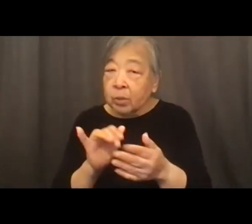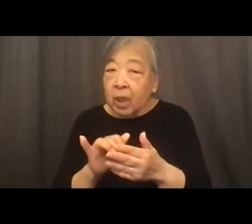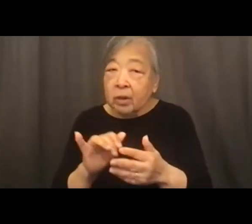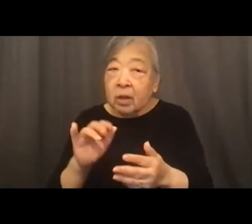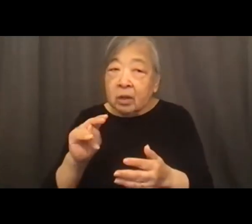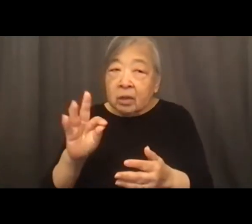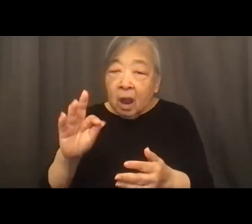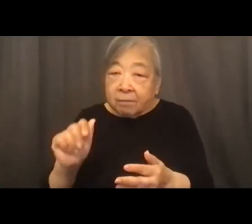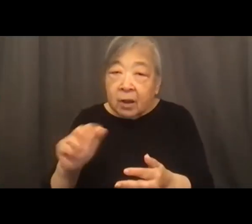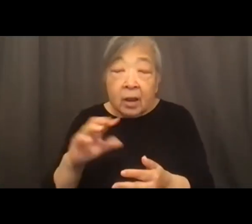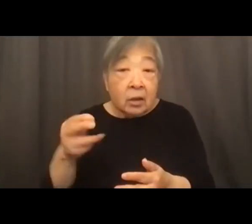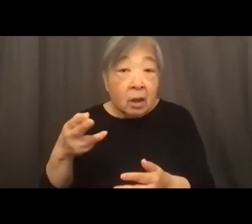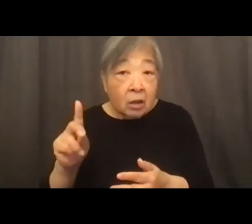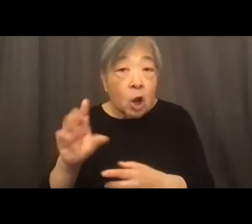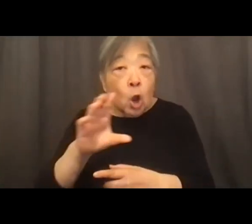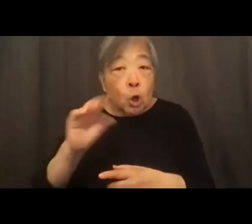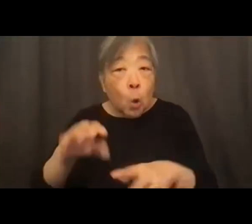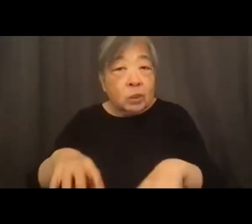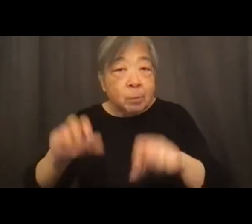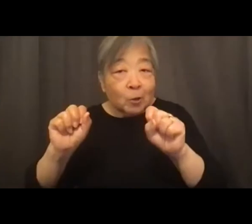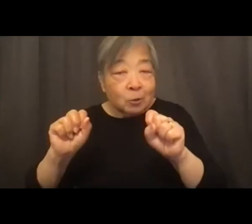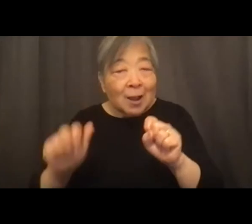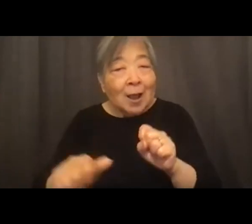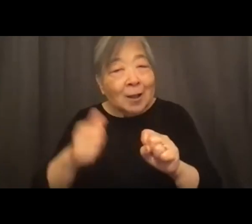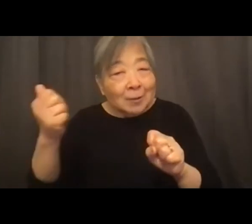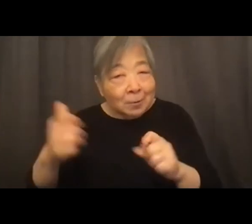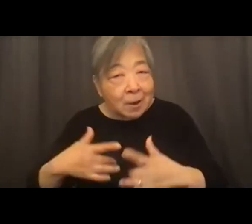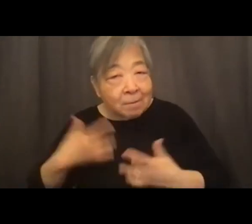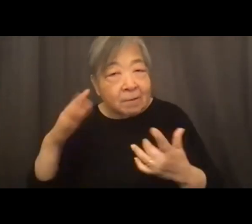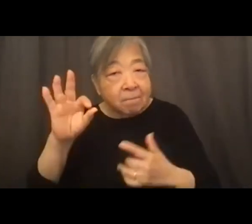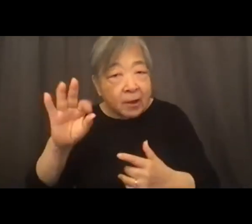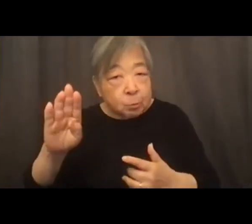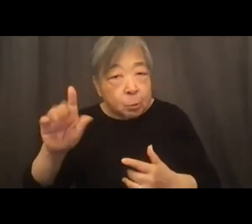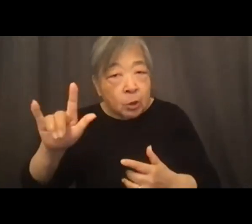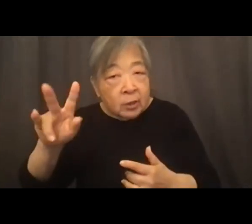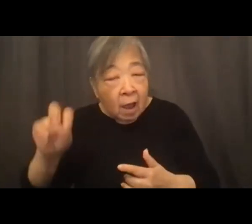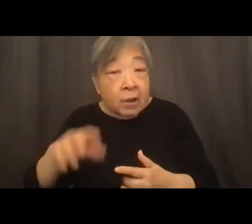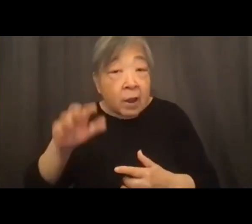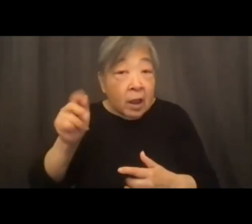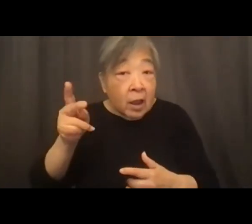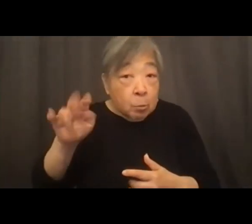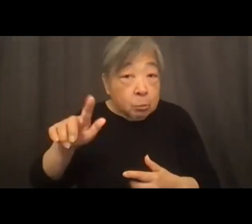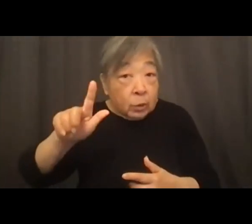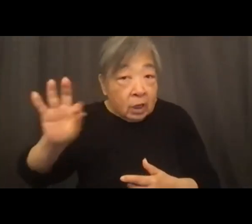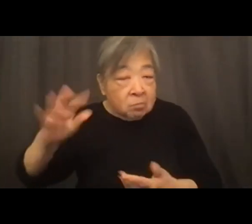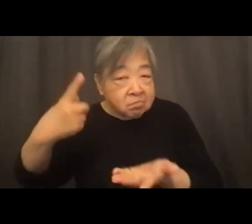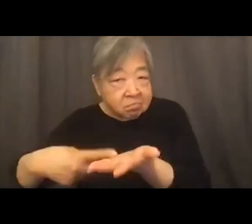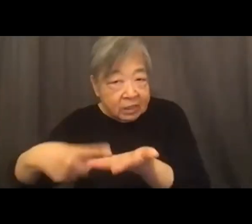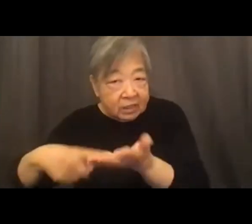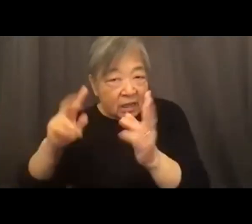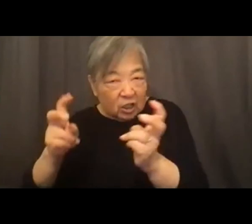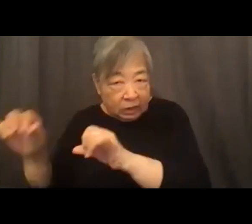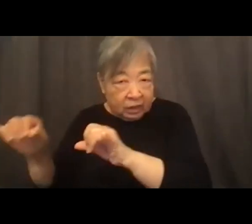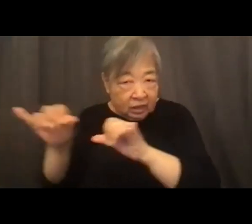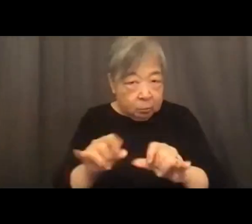and HUD are also co-sponsoring another Facebook live event on April 29th that will discuss similar issues as this related to housing discrimination